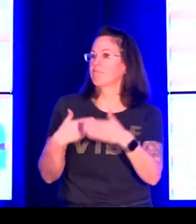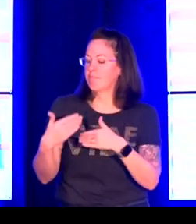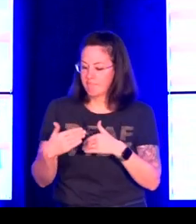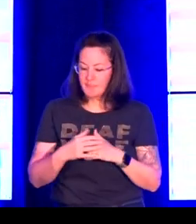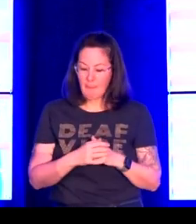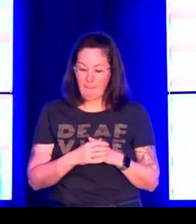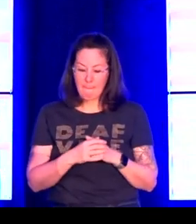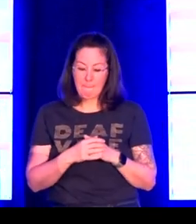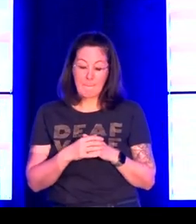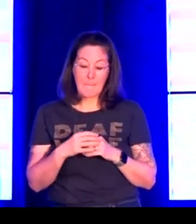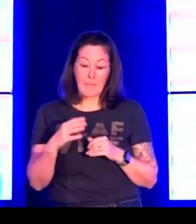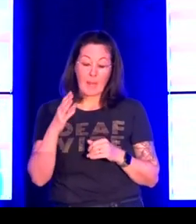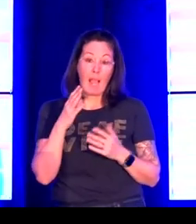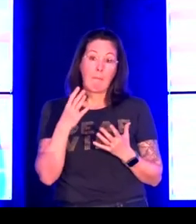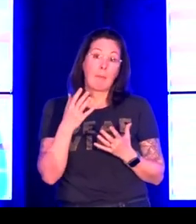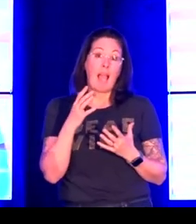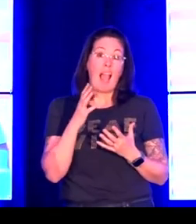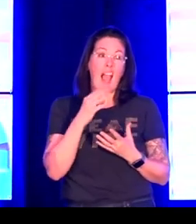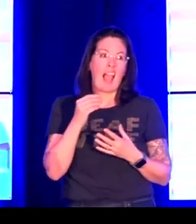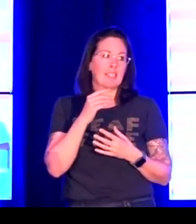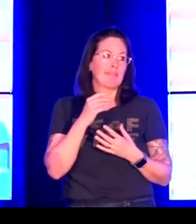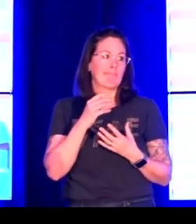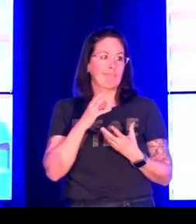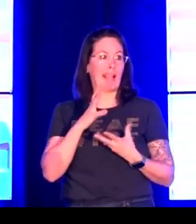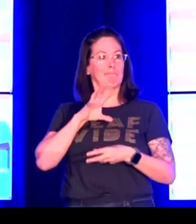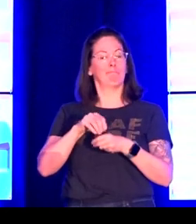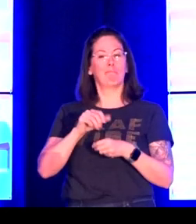before me, I am very driven to show the data.